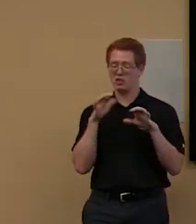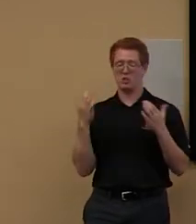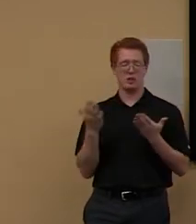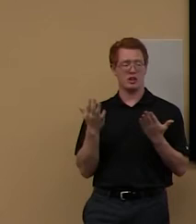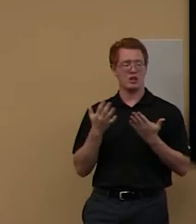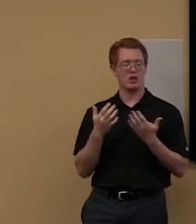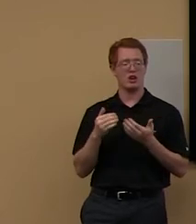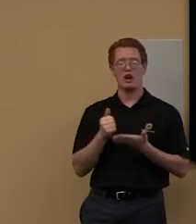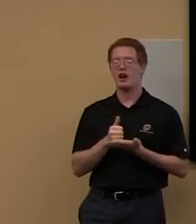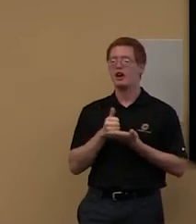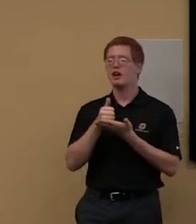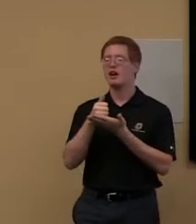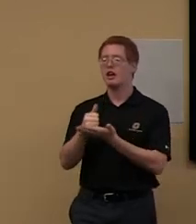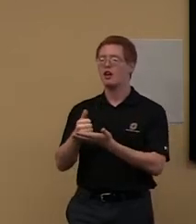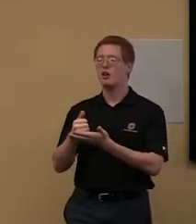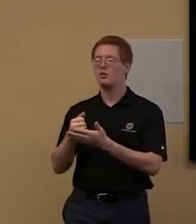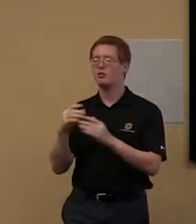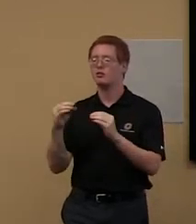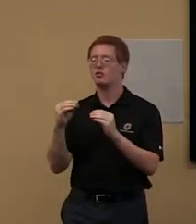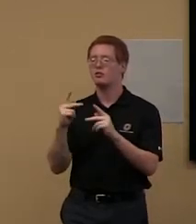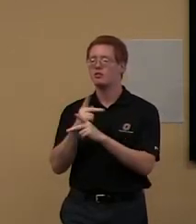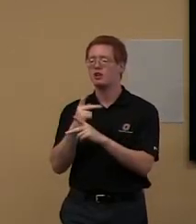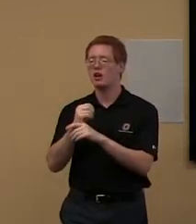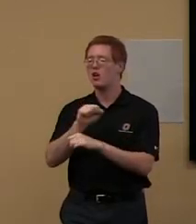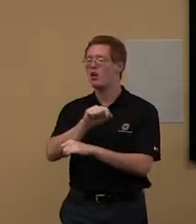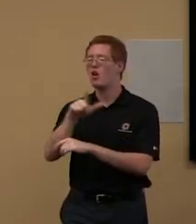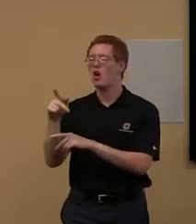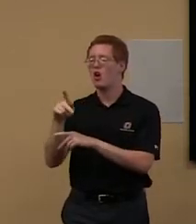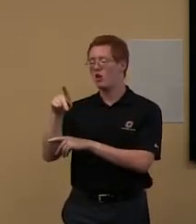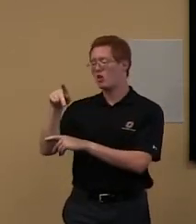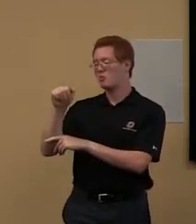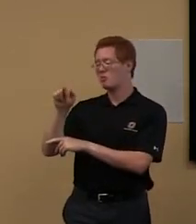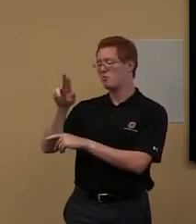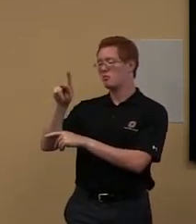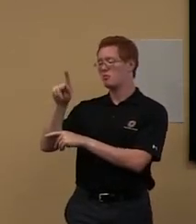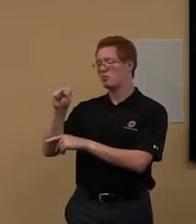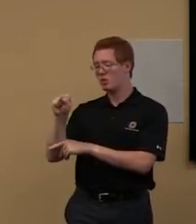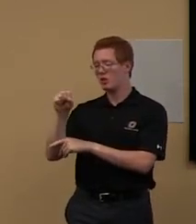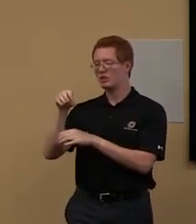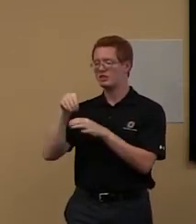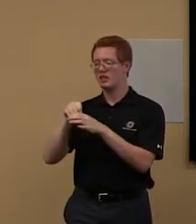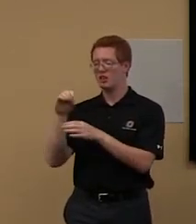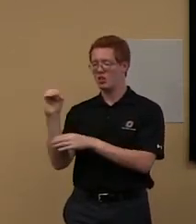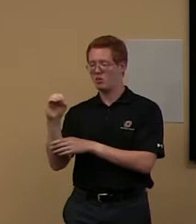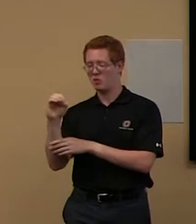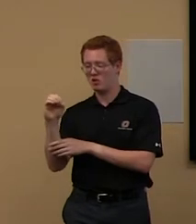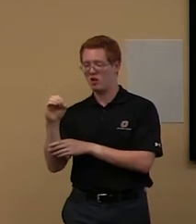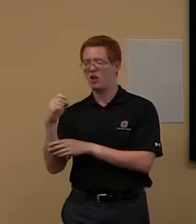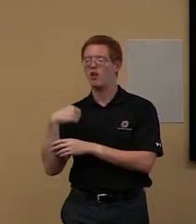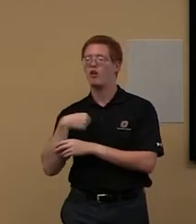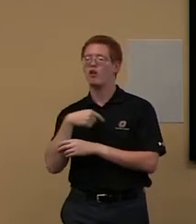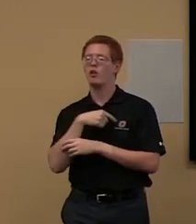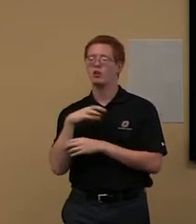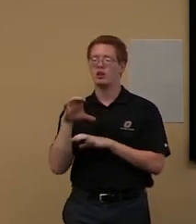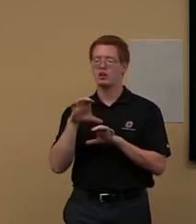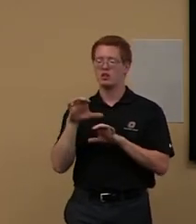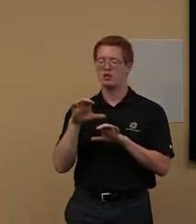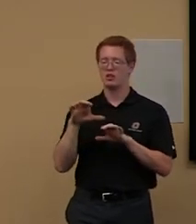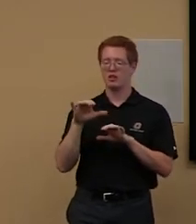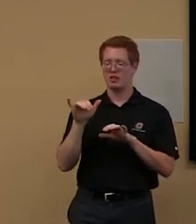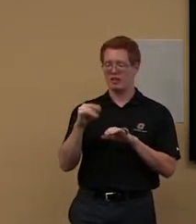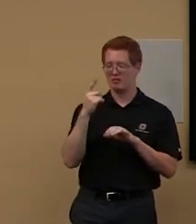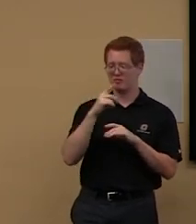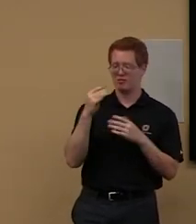map all of the parks in Omaha. We did that as a, as a interesting kind of project,